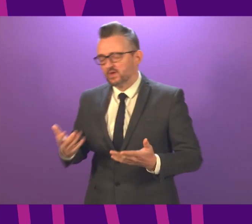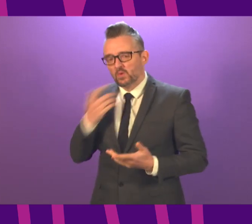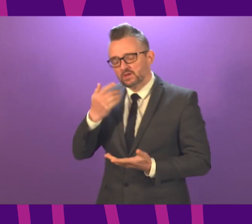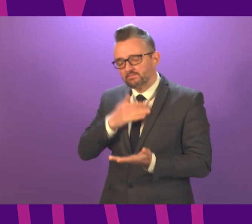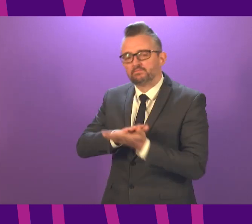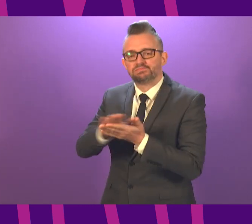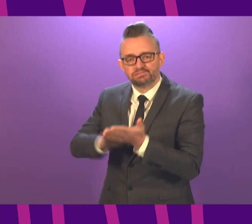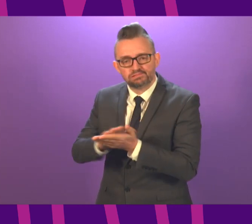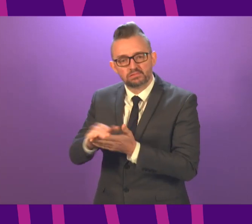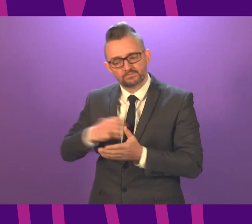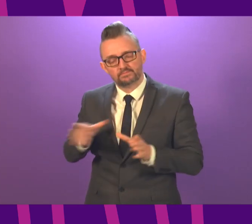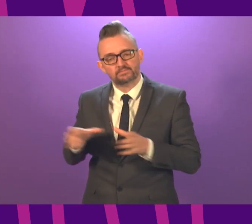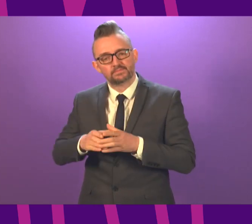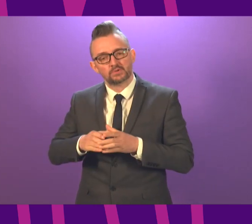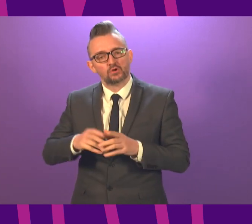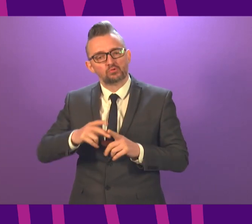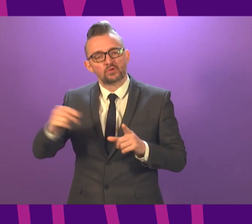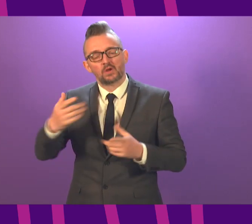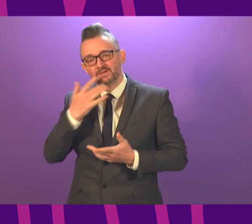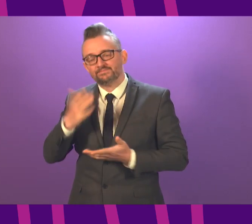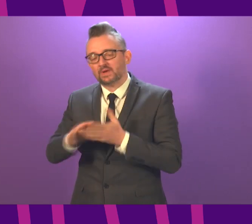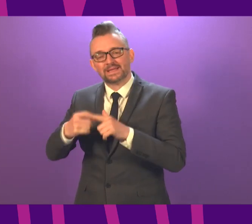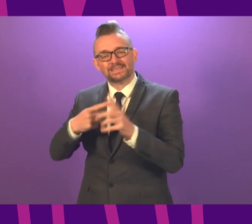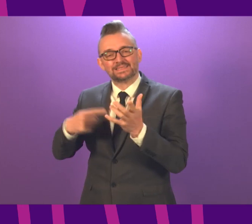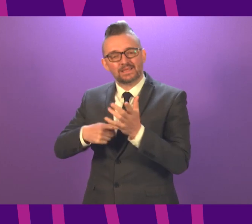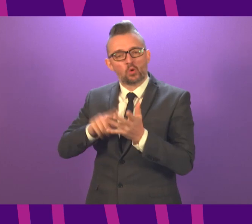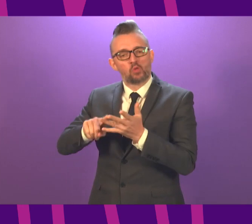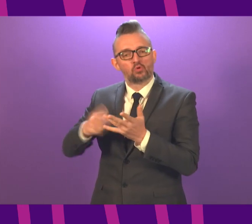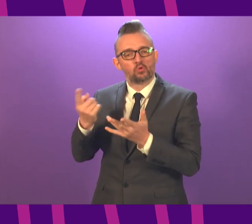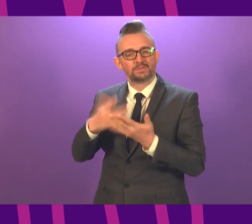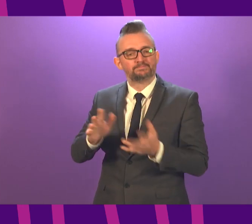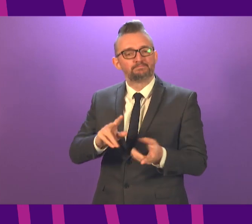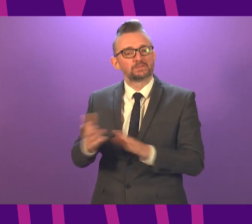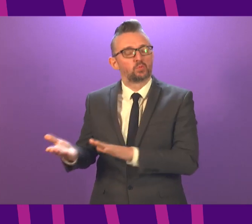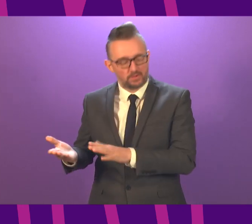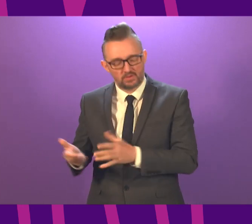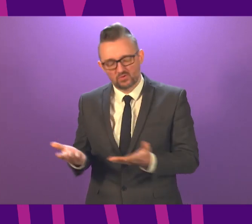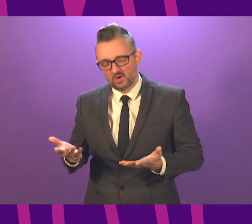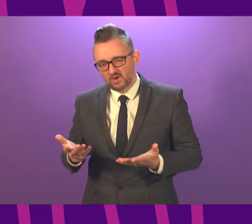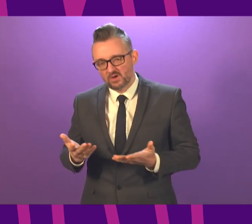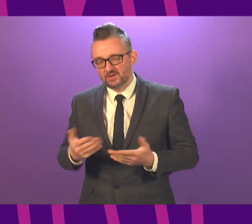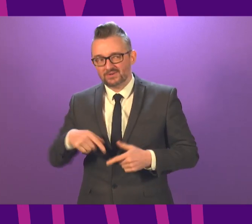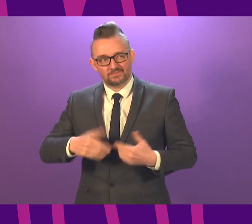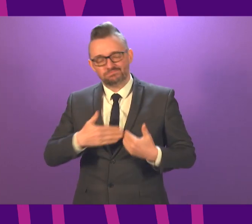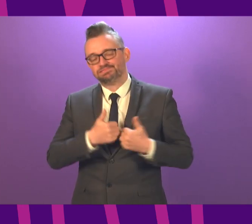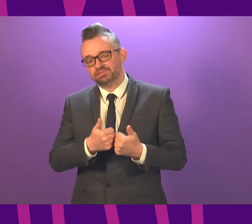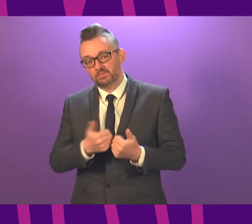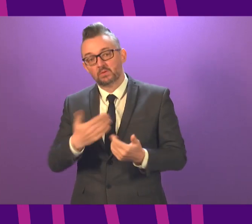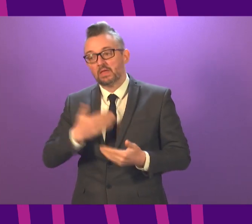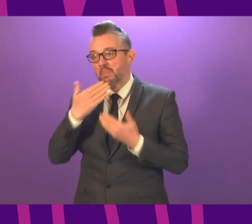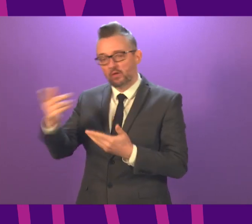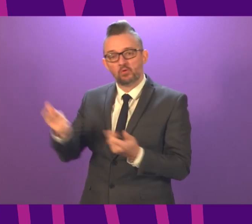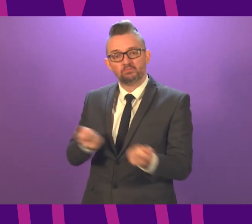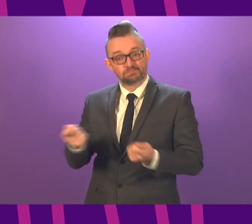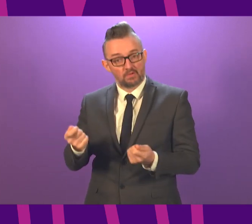of myself and of my party on the news of the passing of Kate Ulrich, who was respected across this chamber. I too am grateful to you, Presiding Officer, for